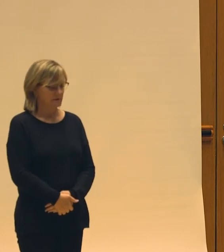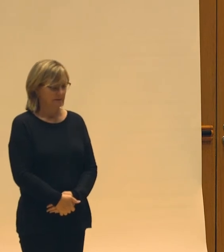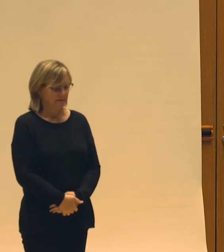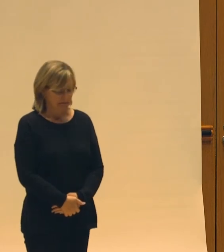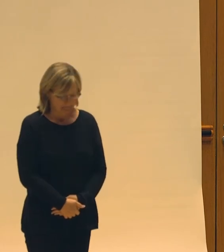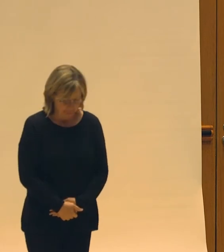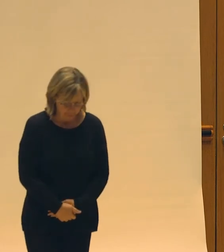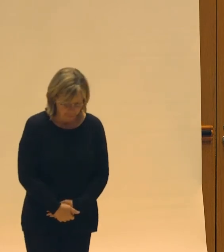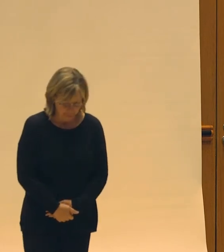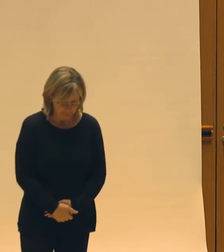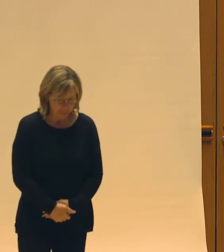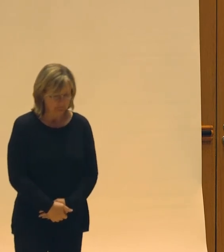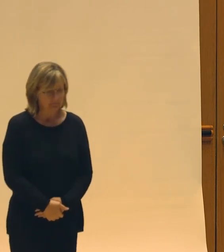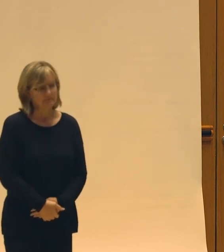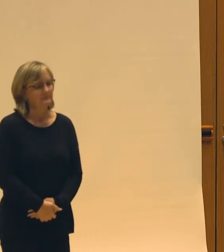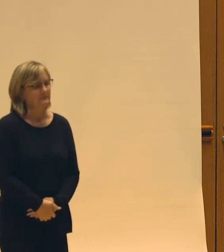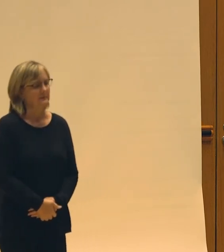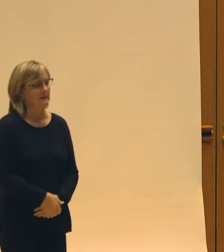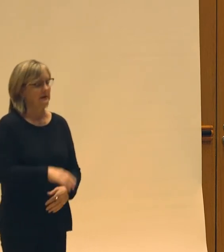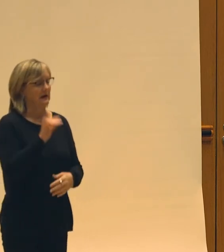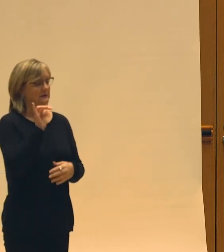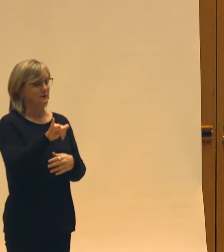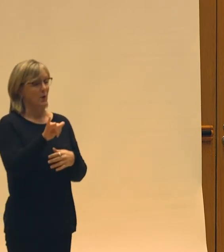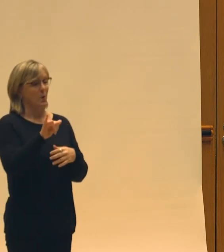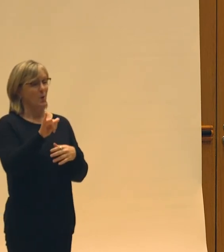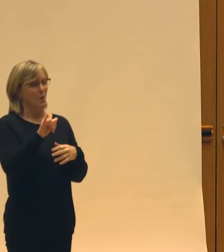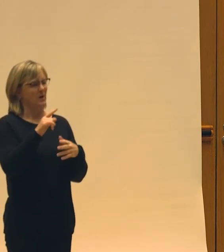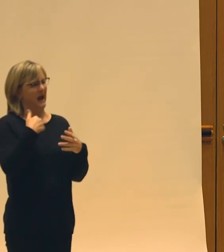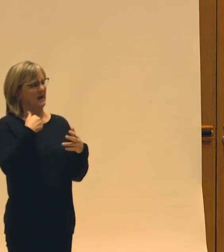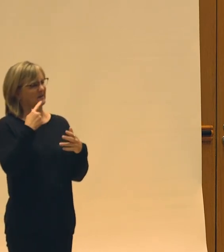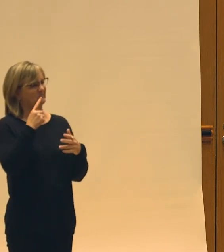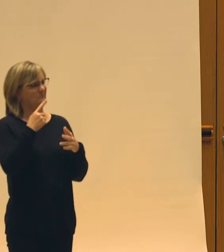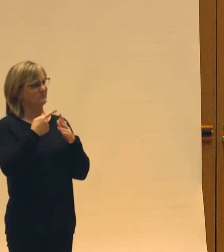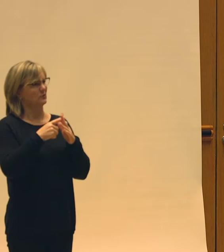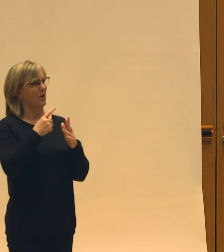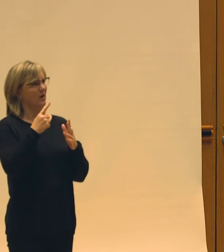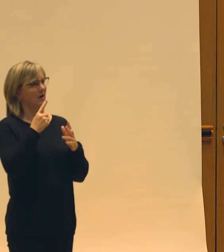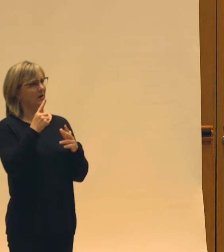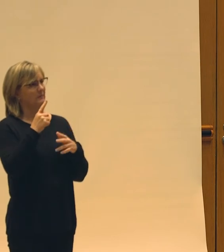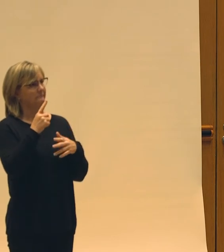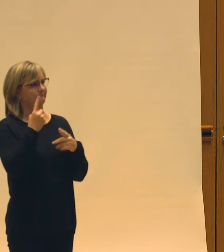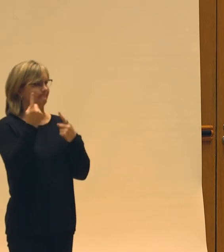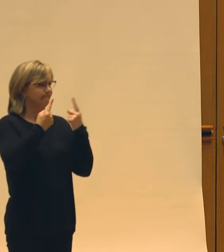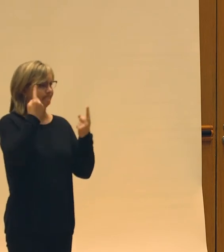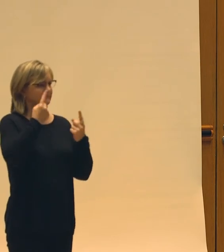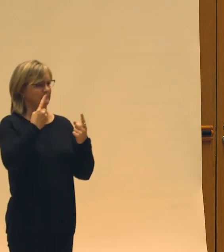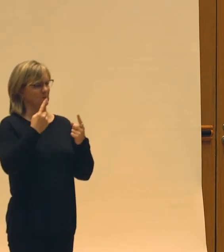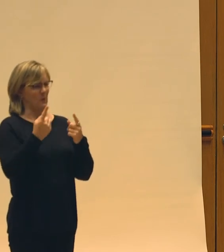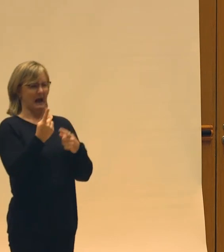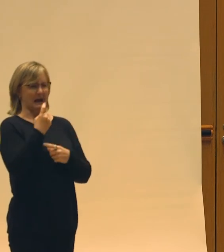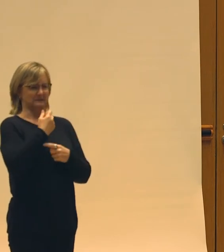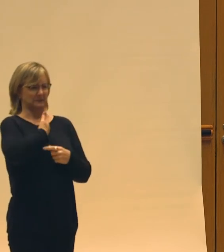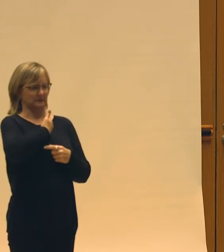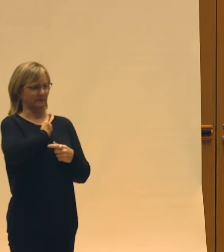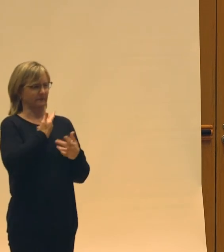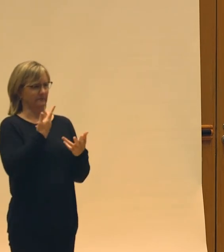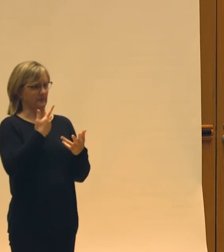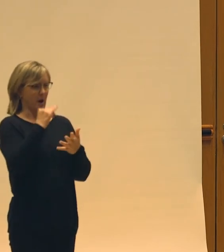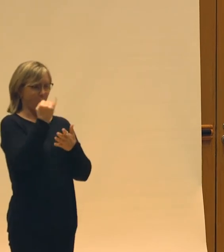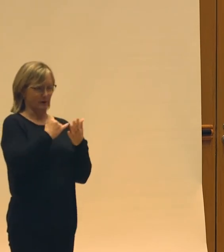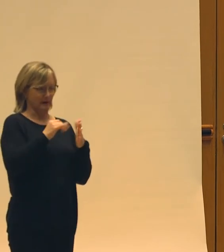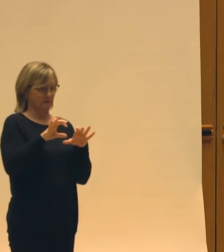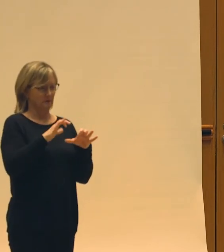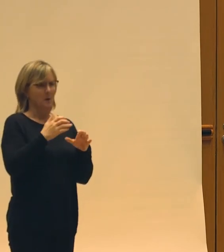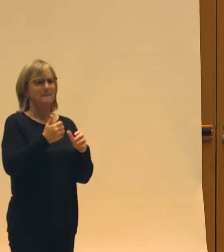So as those questions were emerging, I started to ask myself those questions in my artistic practice. Most of my